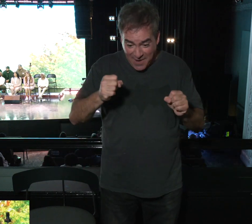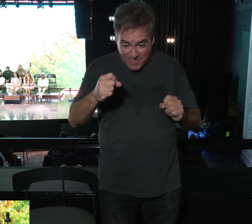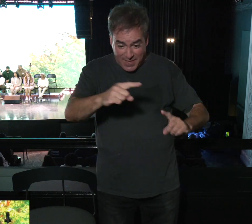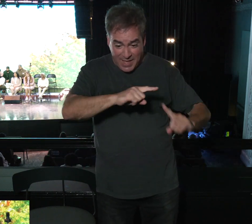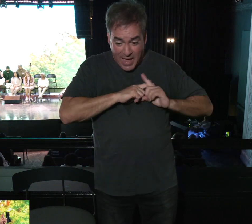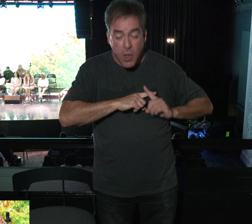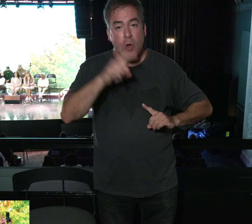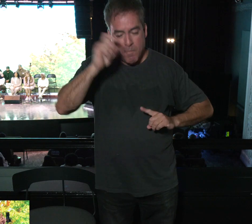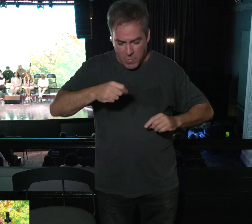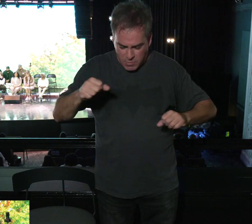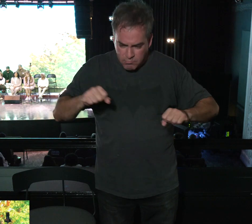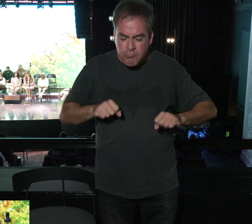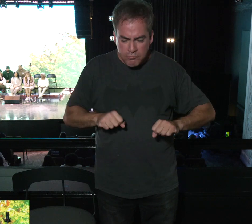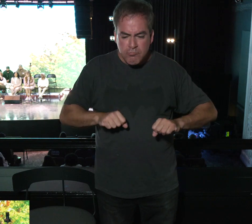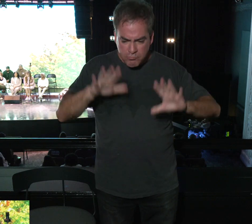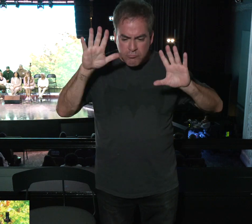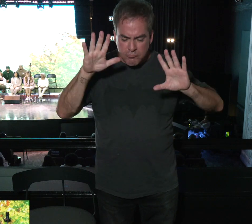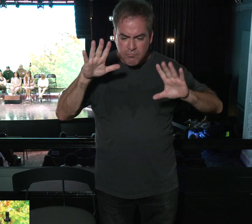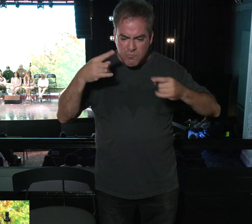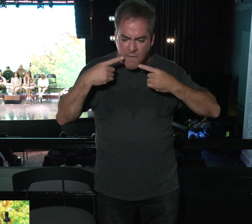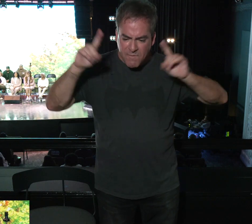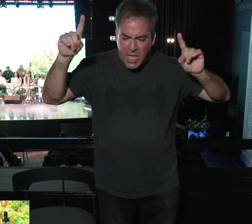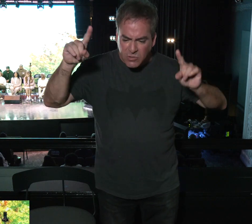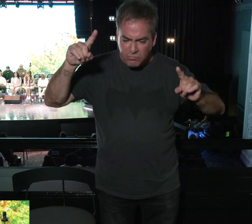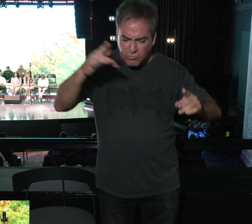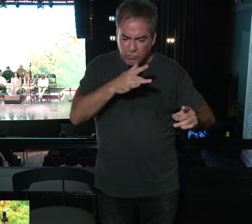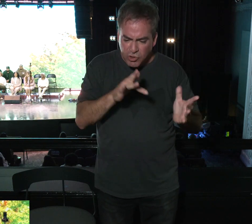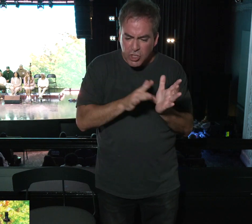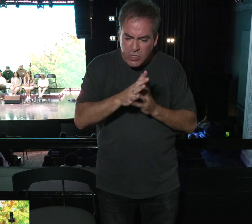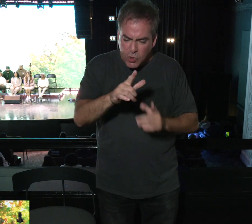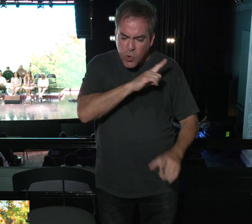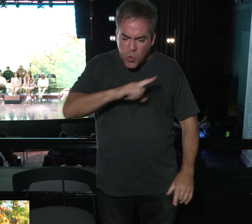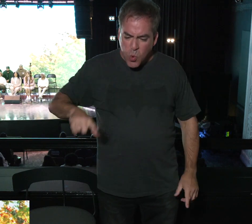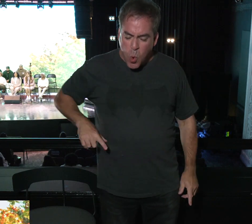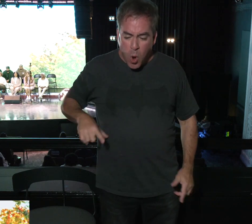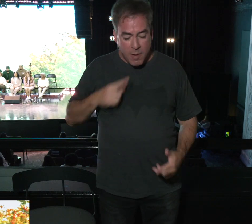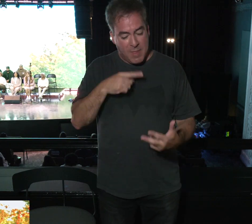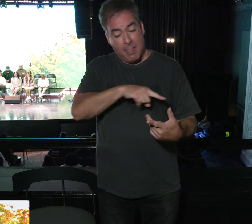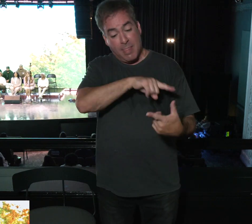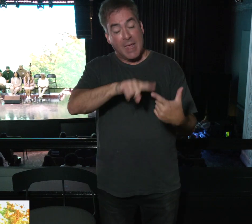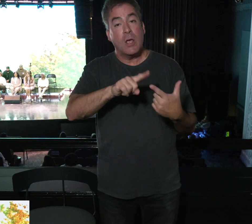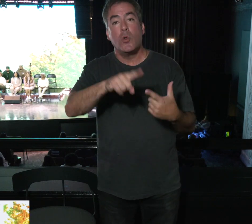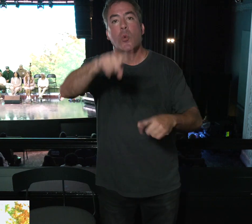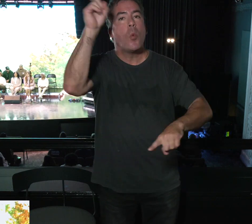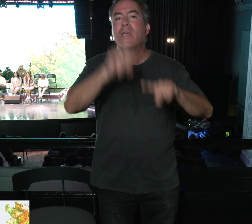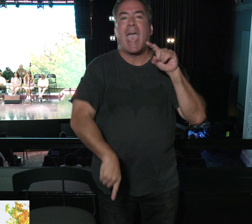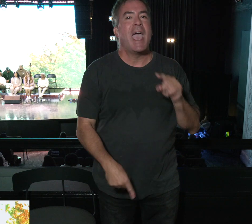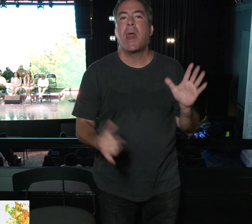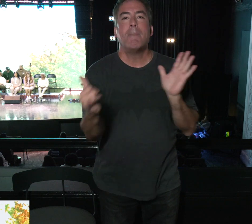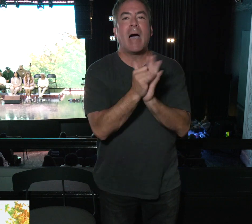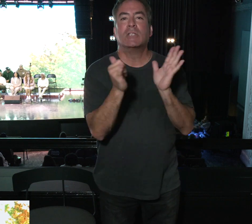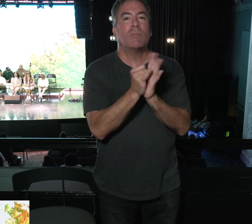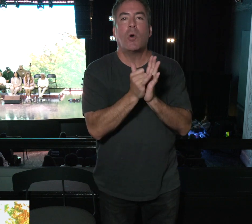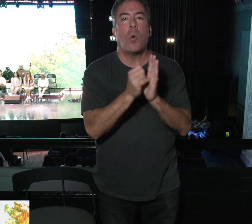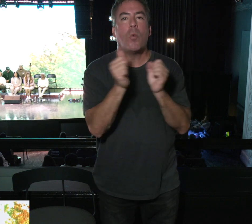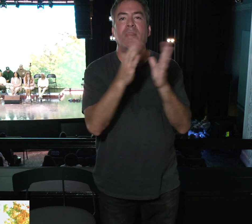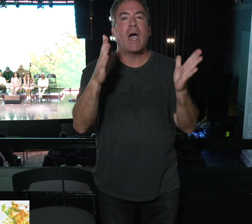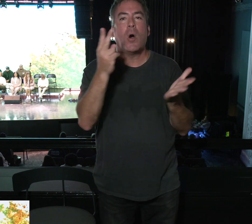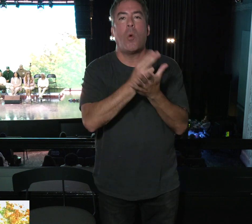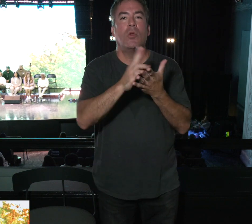to confess with your mouth and believe in your heart that Jesus is Lord. And over here, you wouldn't even be able to do that if it wasn't for the Holy Spirit.